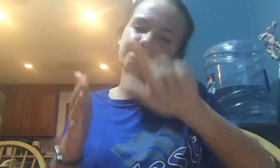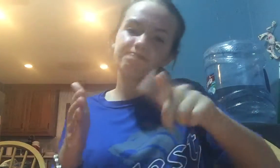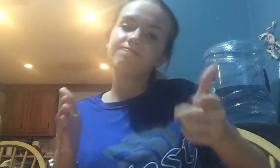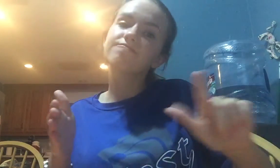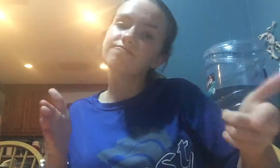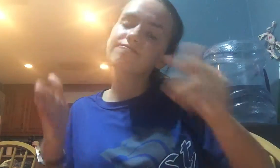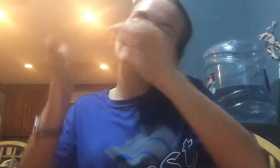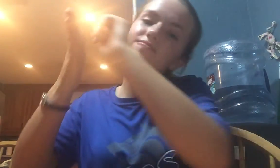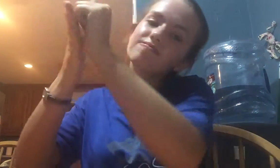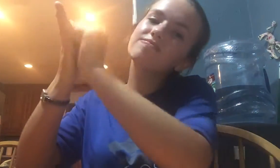the chalk.